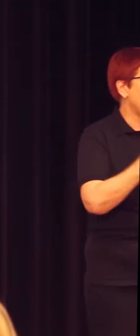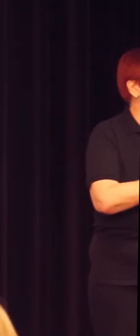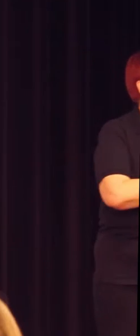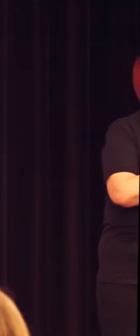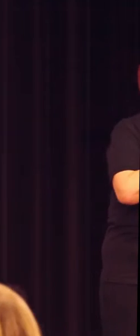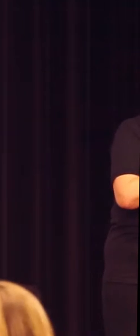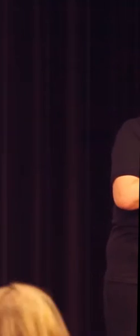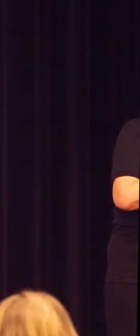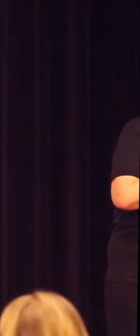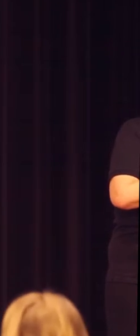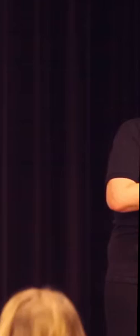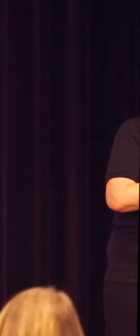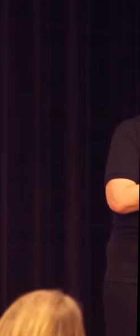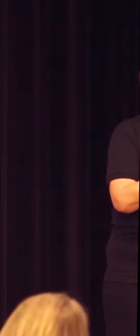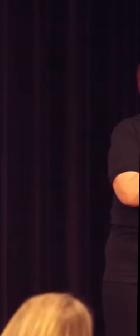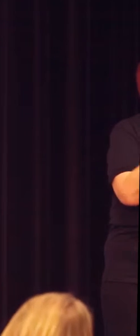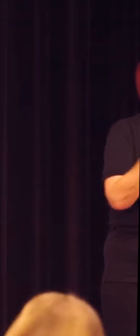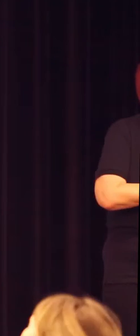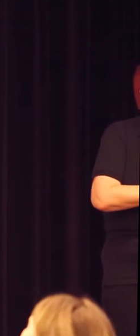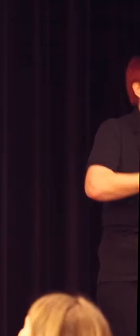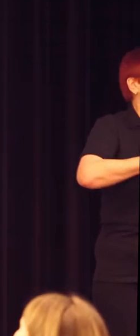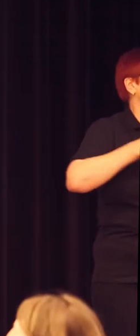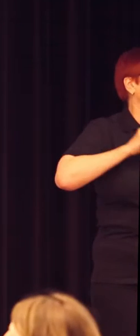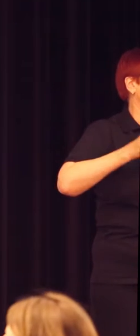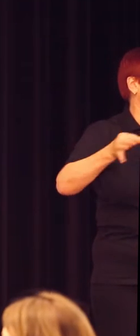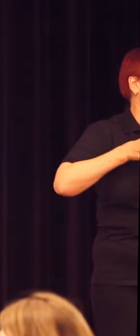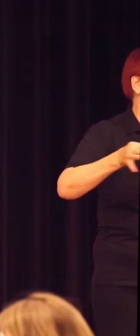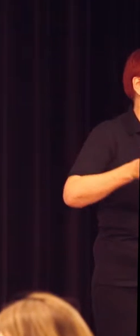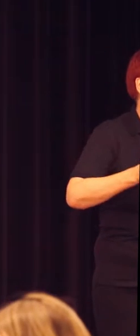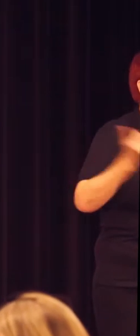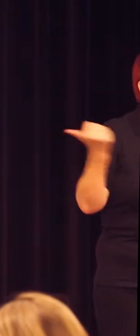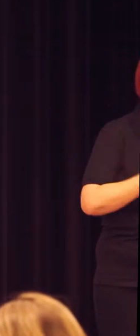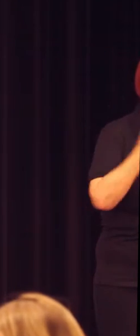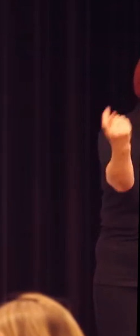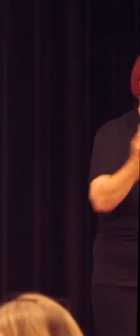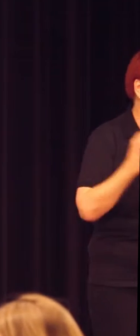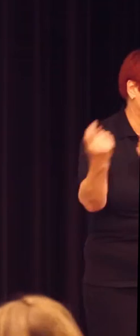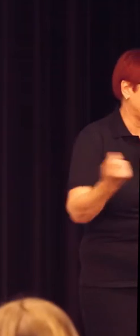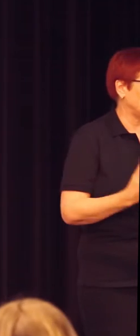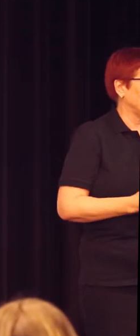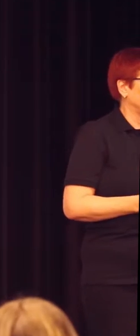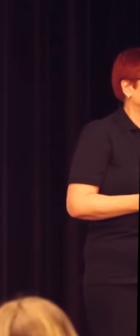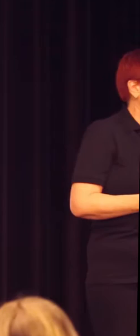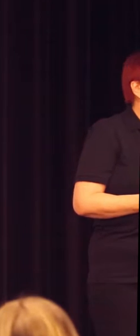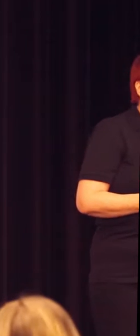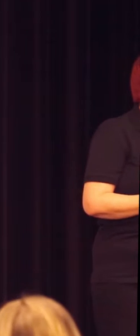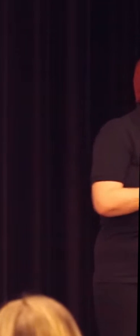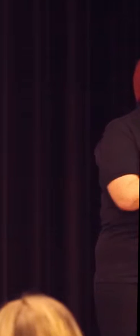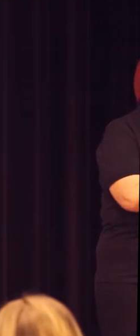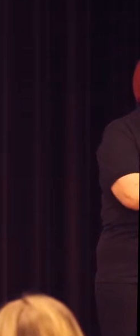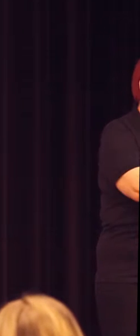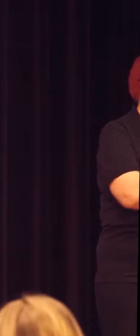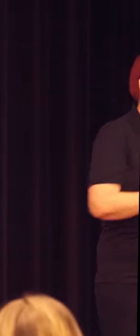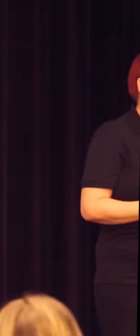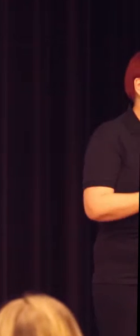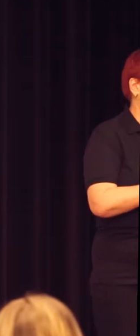you will have the most inclusive educational design that we can offer. If you do not, they will watch Netflix. That is what